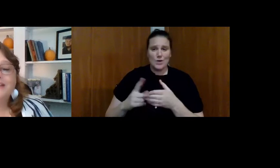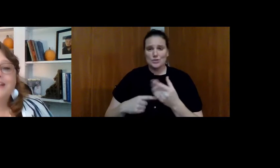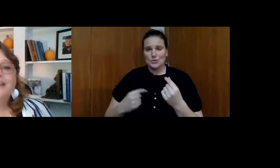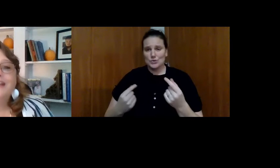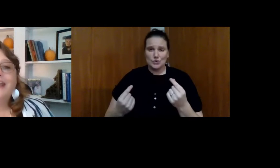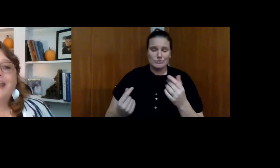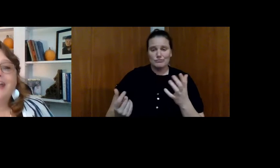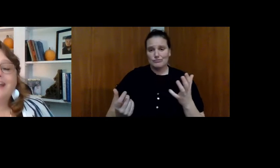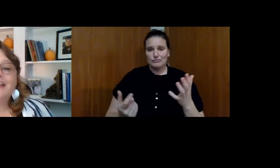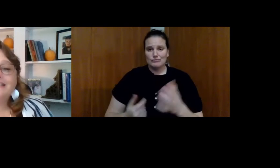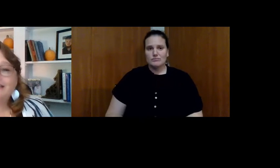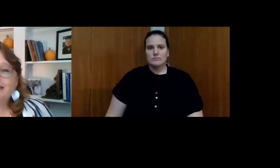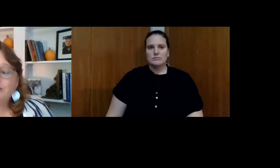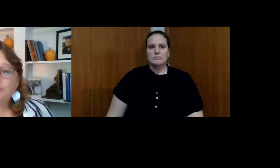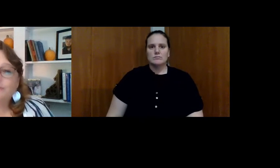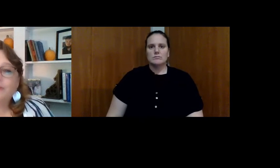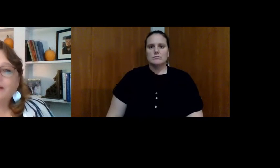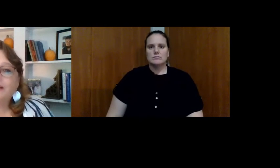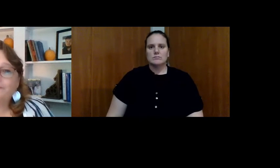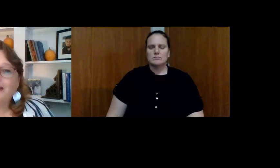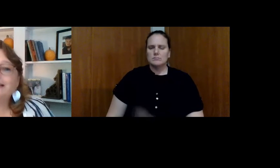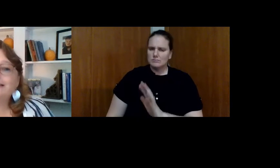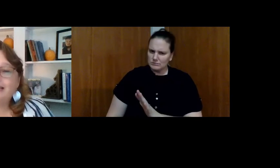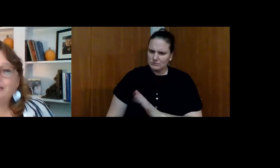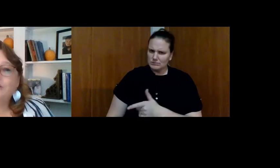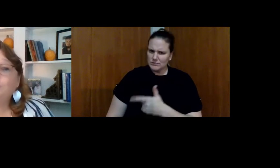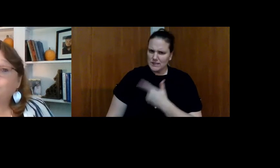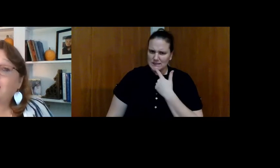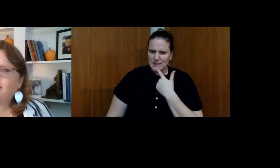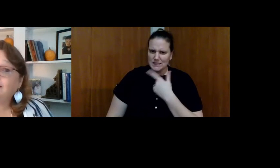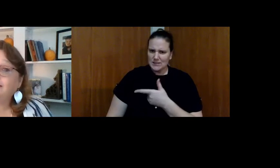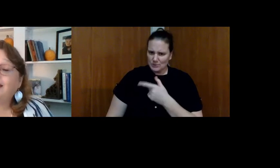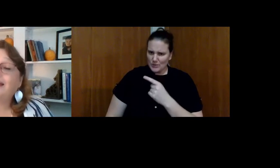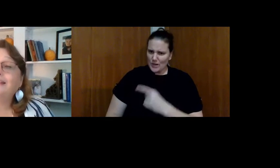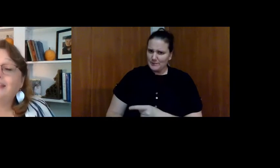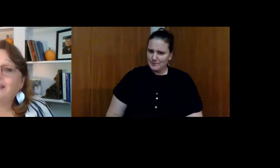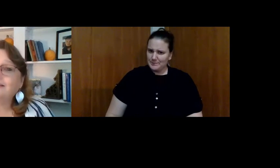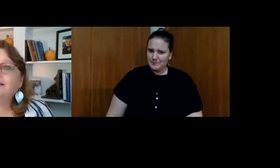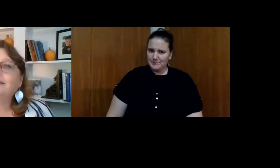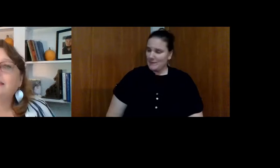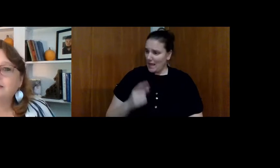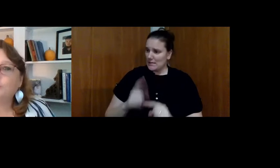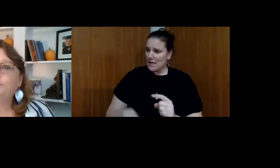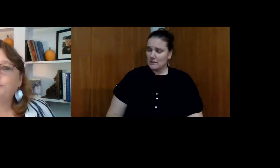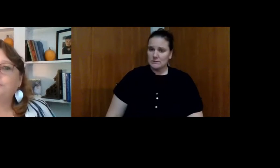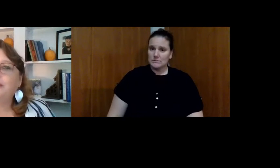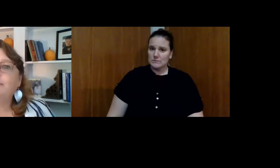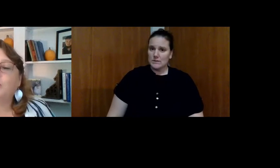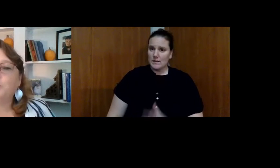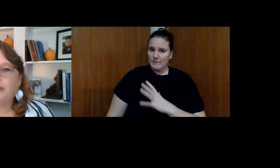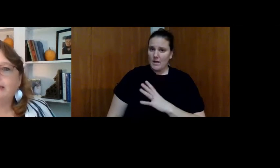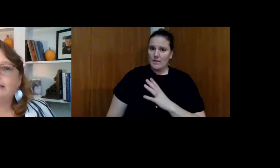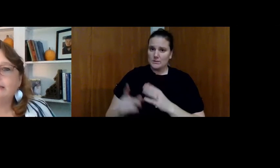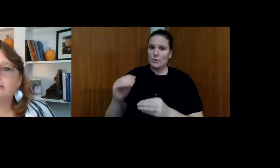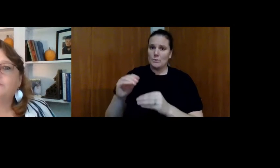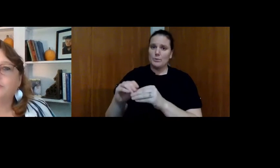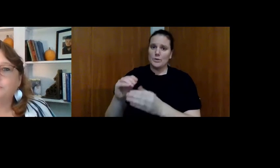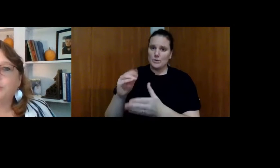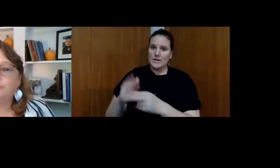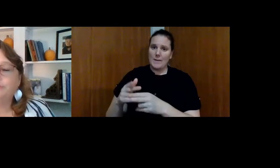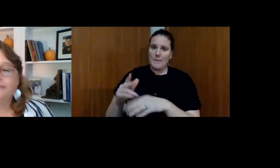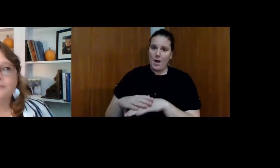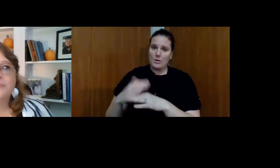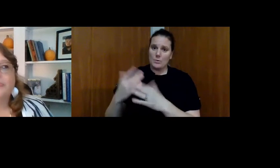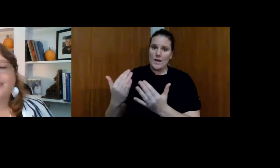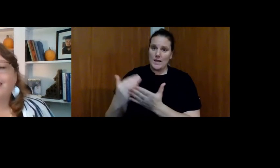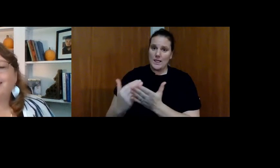do. And I said to him, I finally said, you're right. I can't. Let's go put your name on a waiting list for